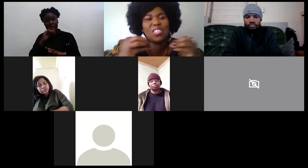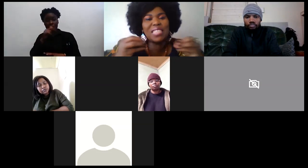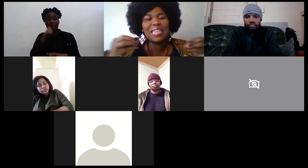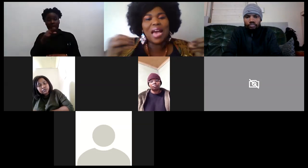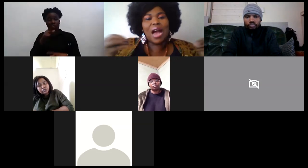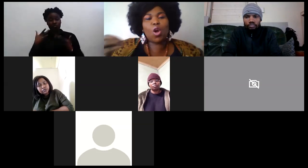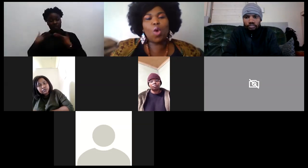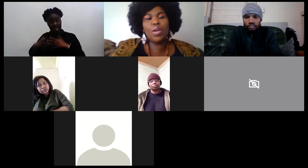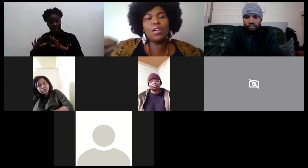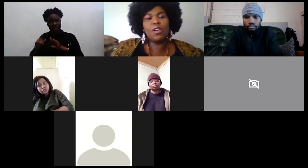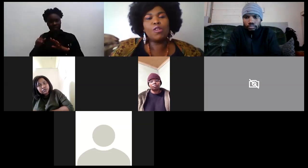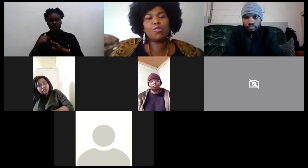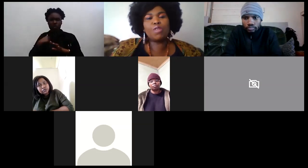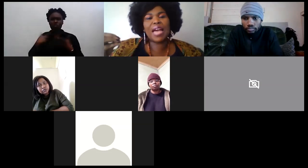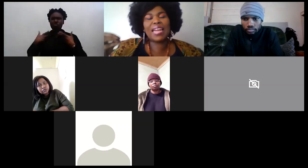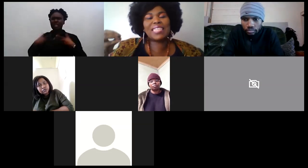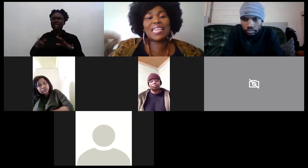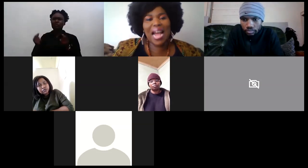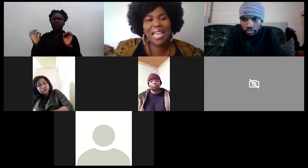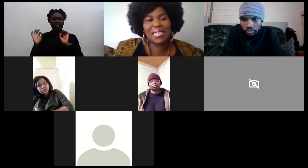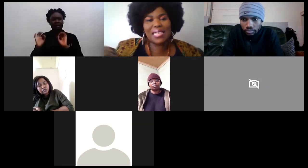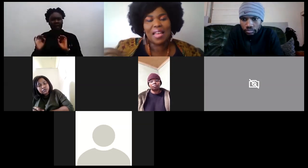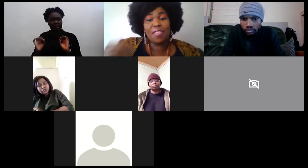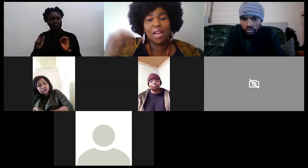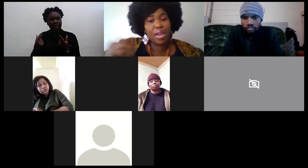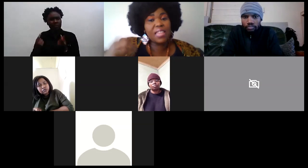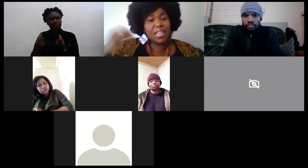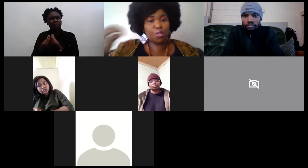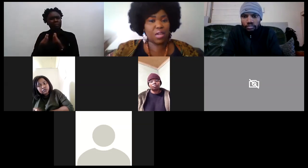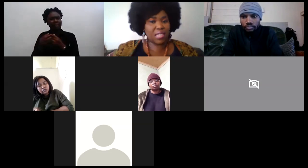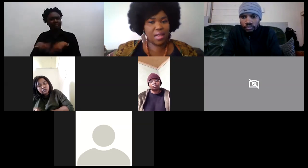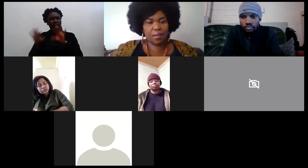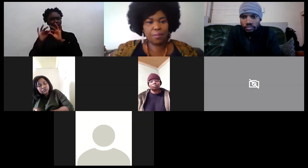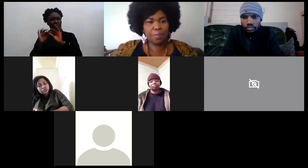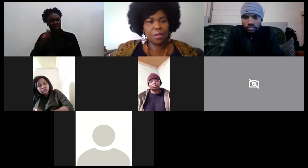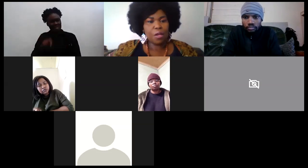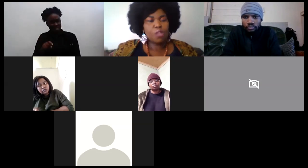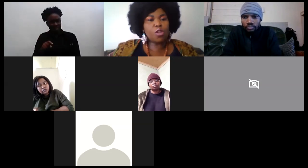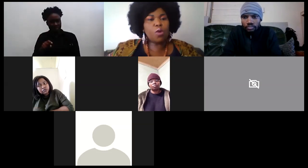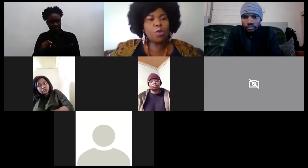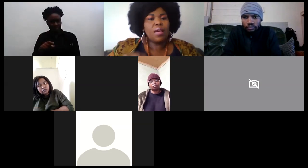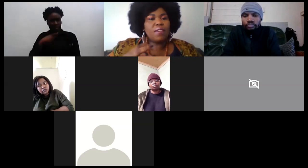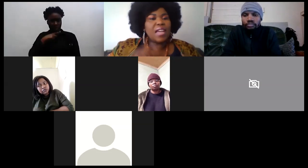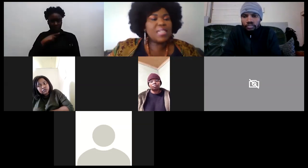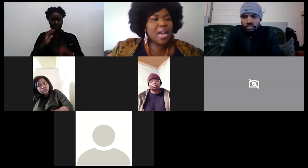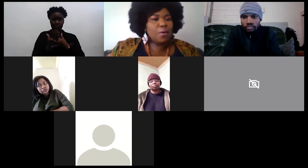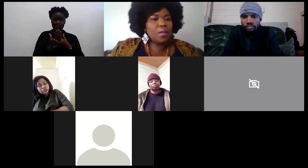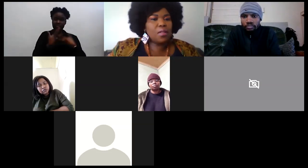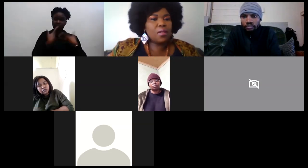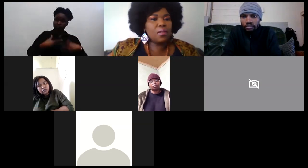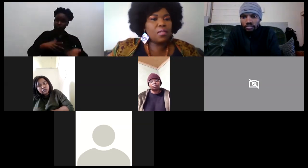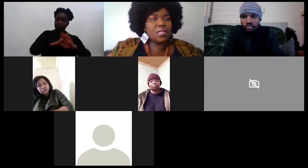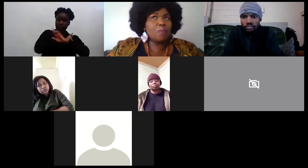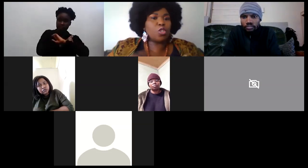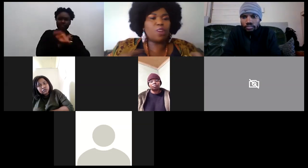actions that are going to characterize that break that you are taking so right now